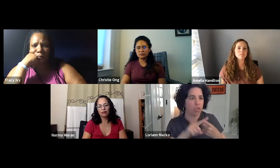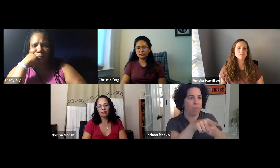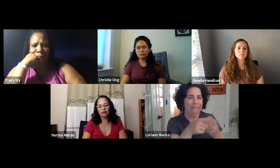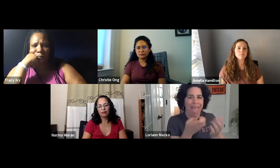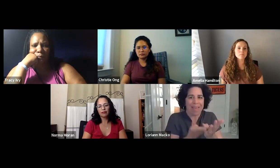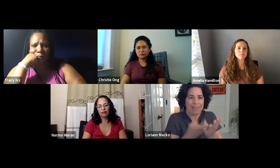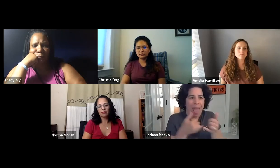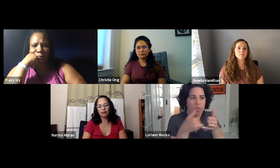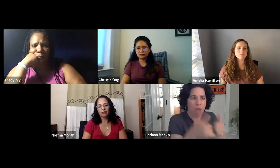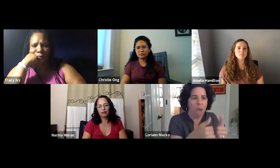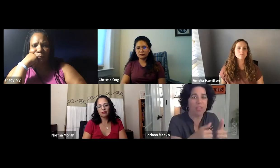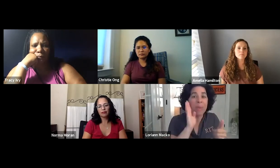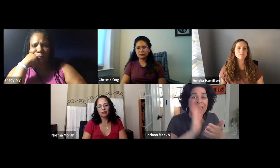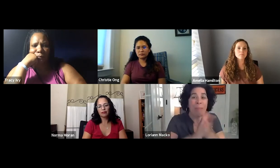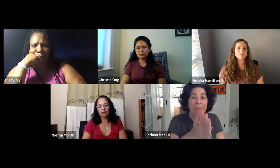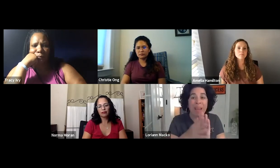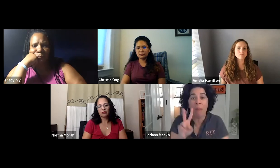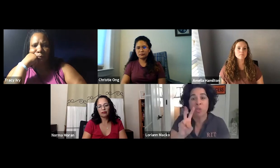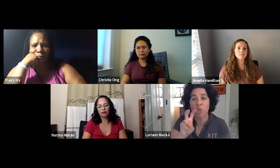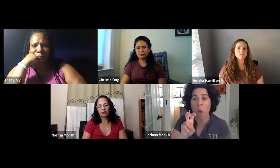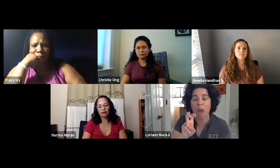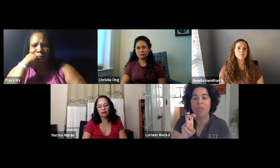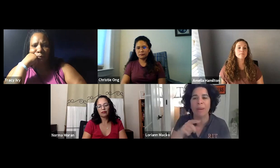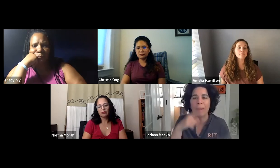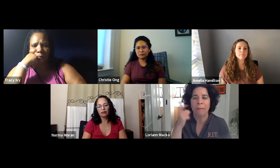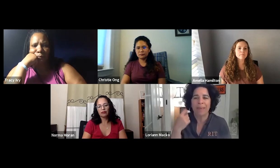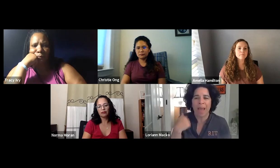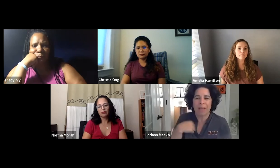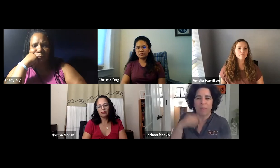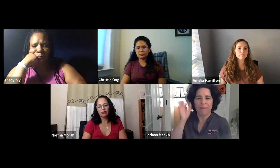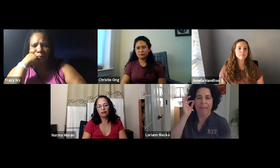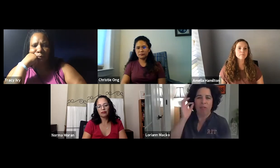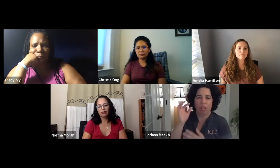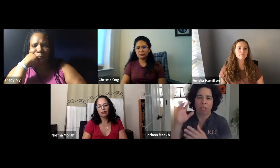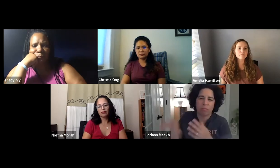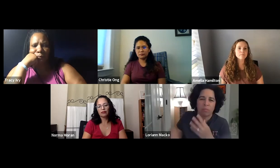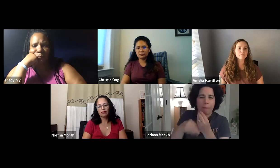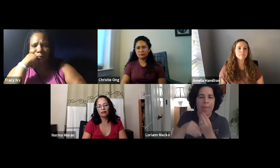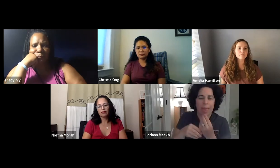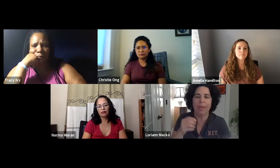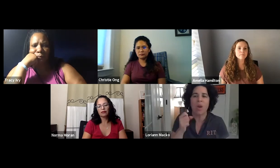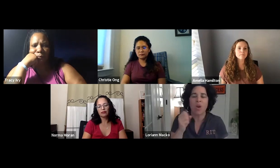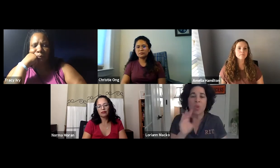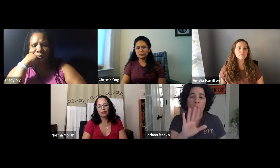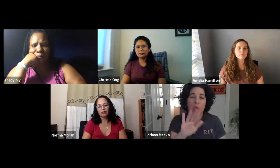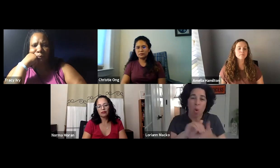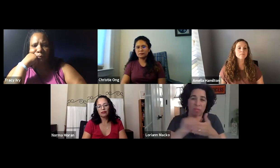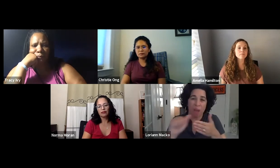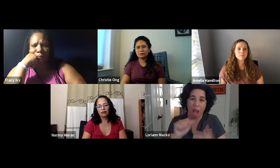donate, you were to contribute $100 to that endowed scholarship that automatically becomes $200 because of a federal